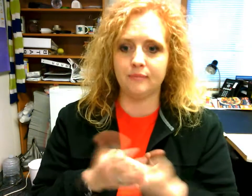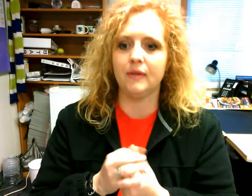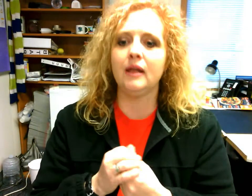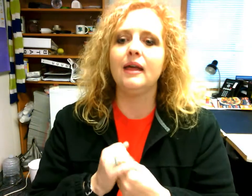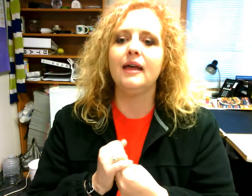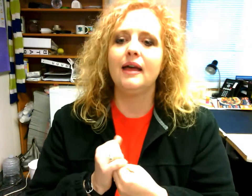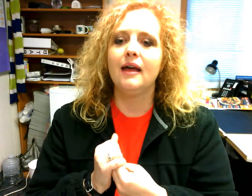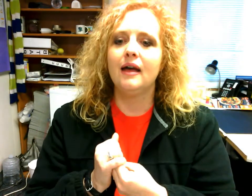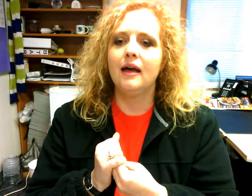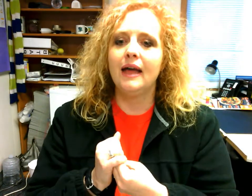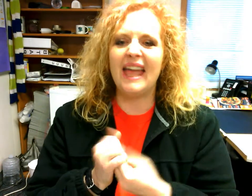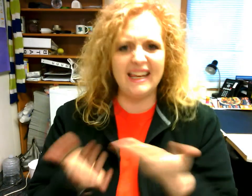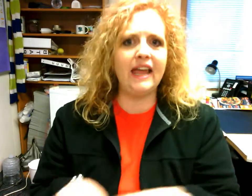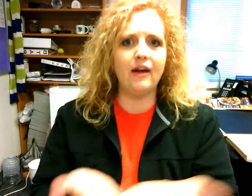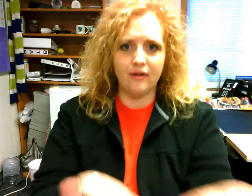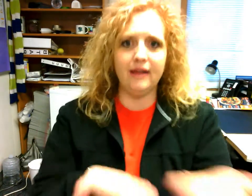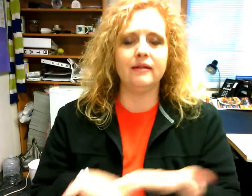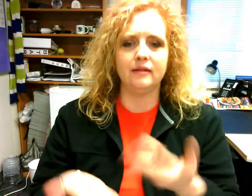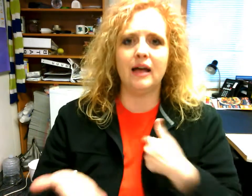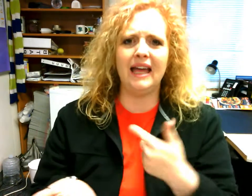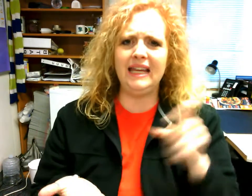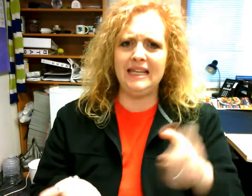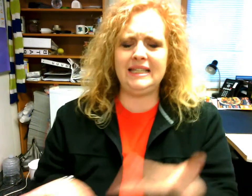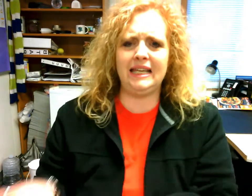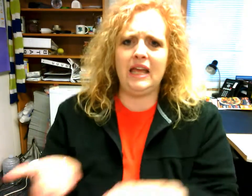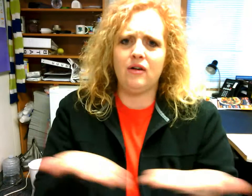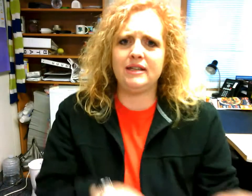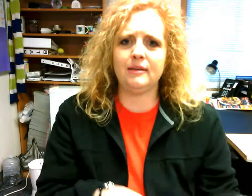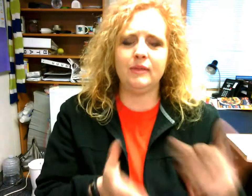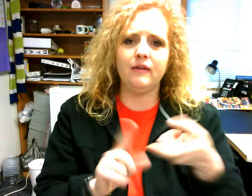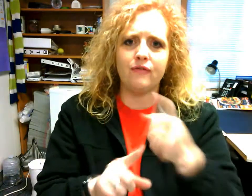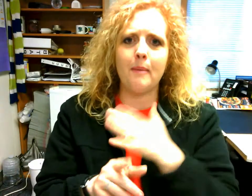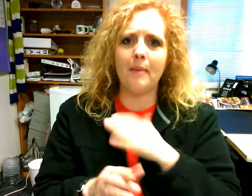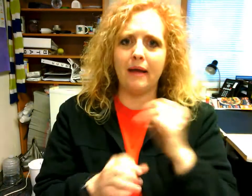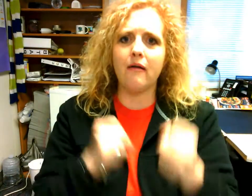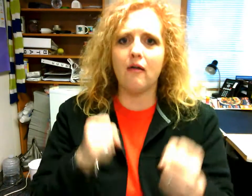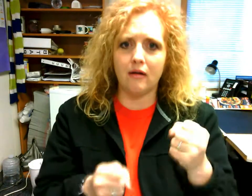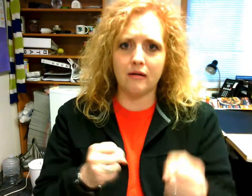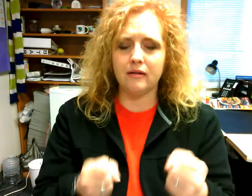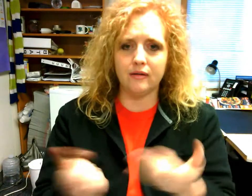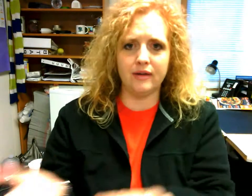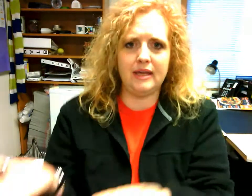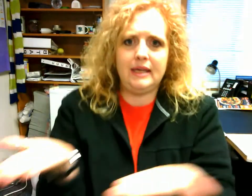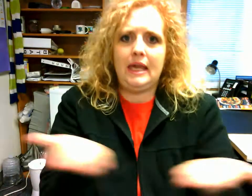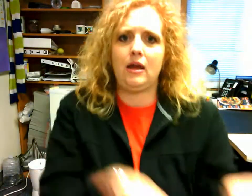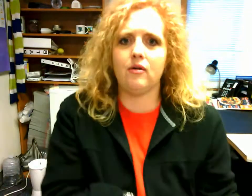and carry I need to carry something from my car okay carry